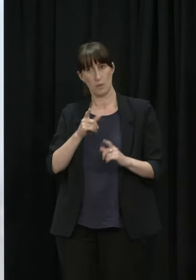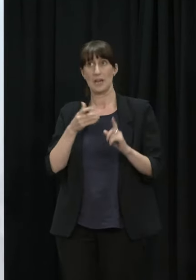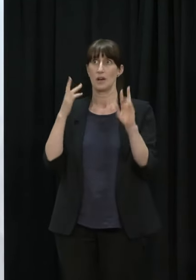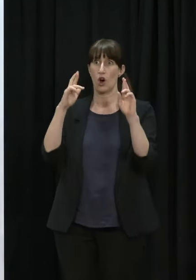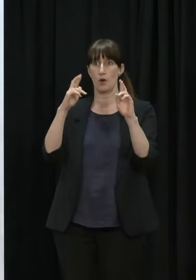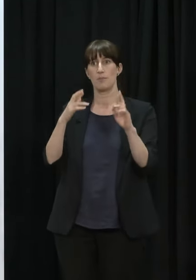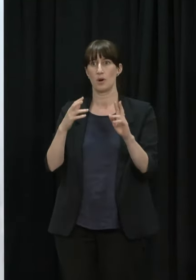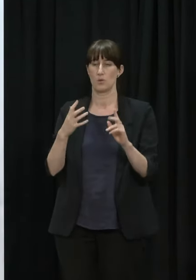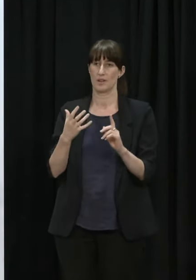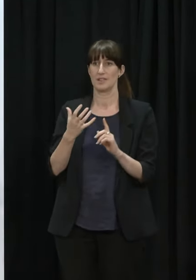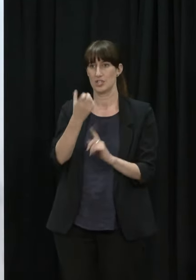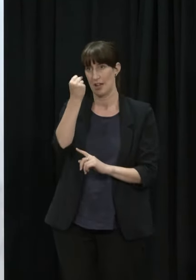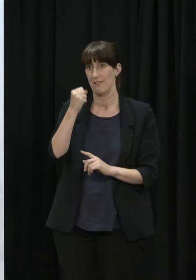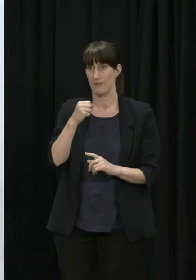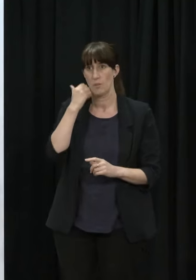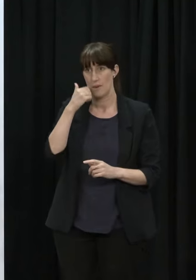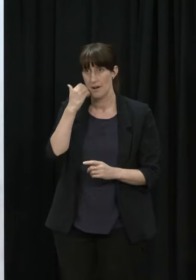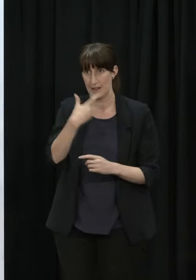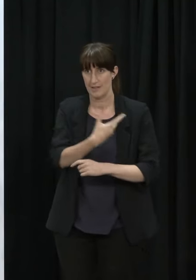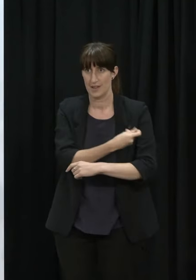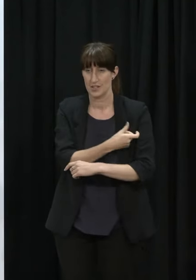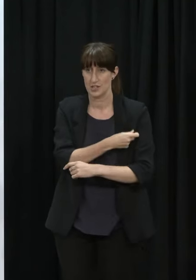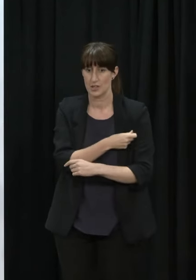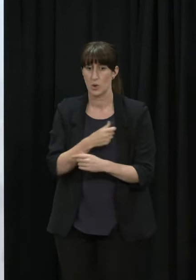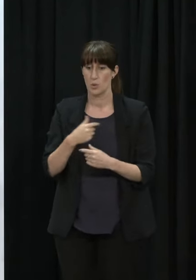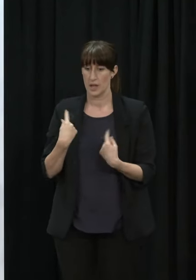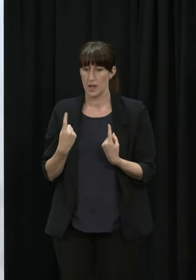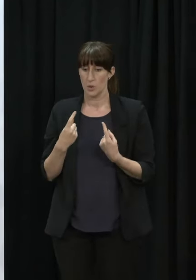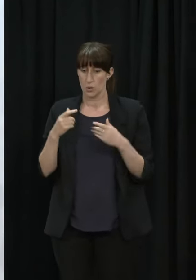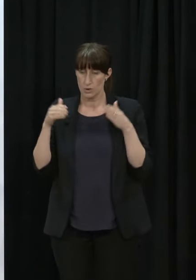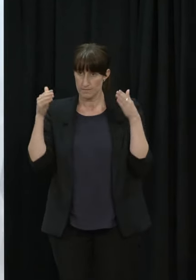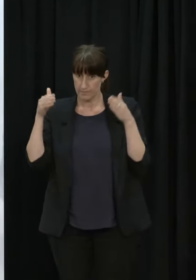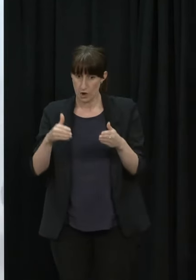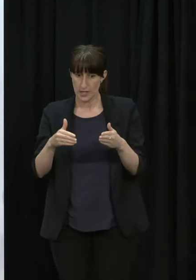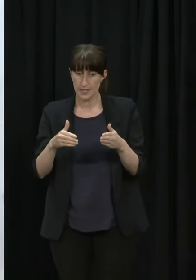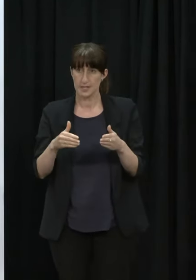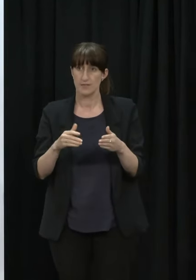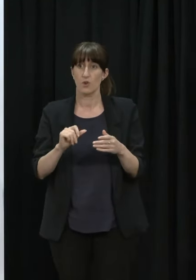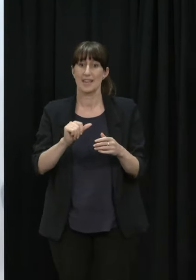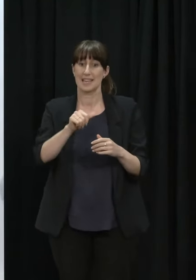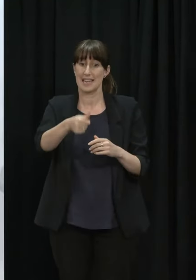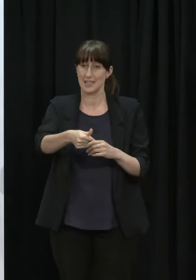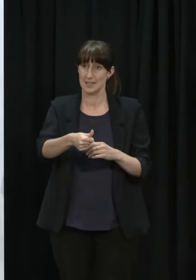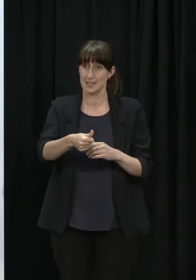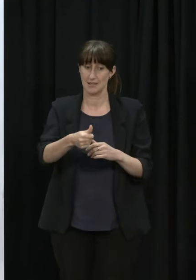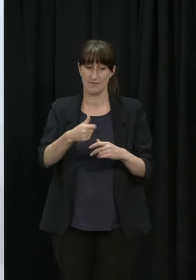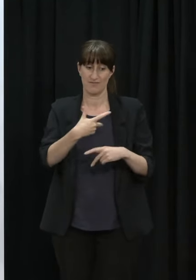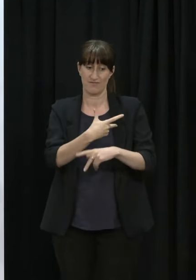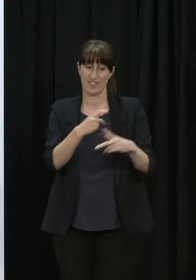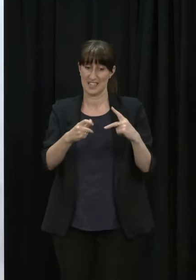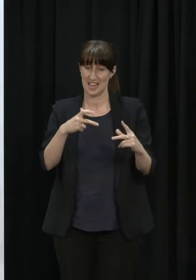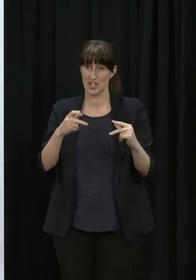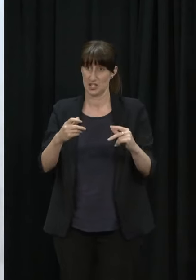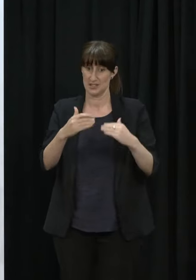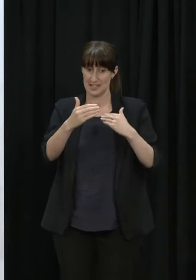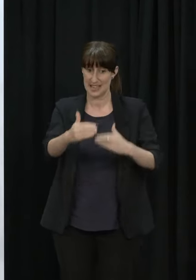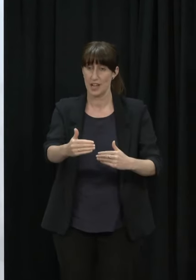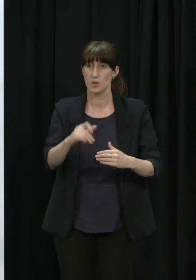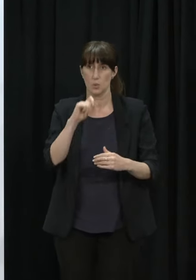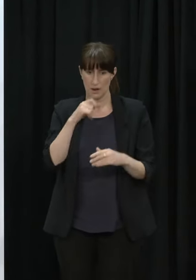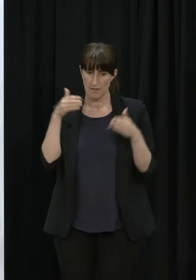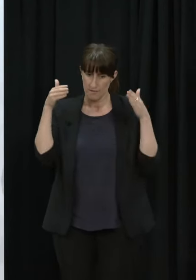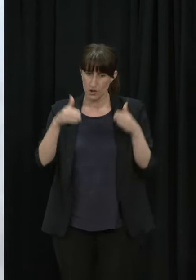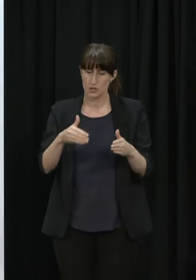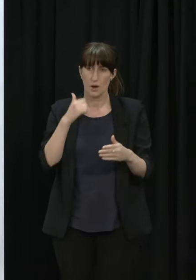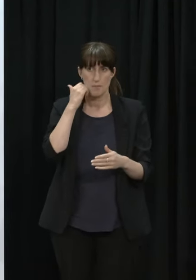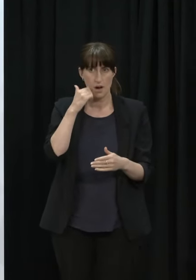differently to target those resources into those communities more quickly at the beginning without having to take away from anybody else we can do that